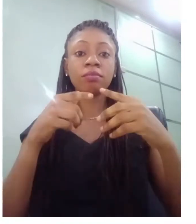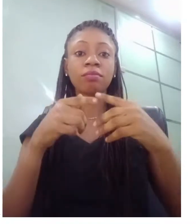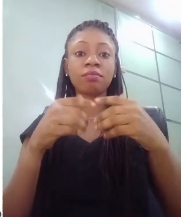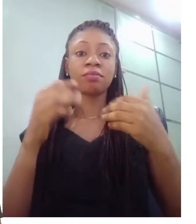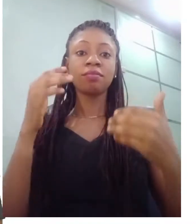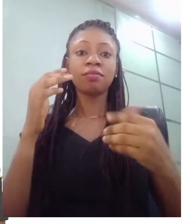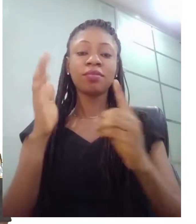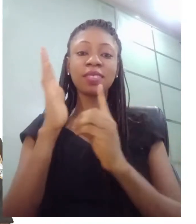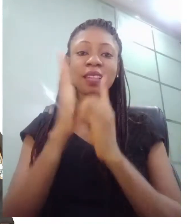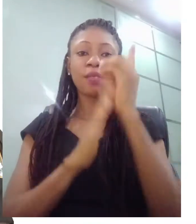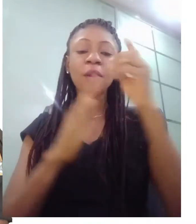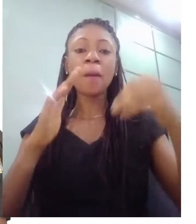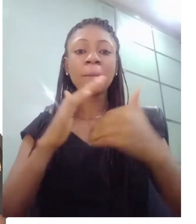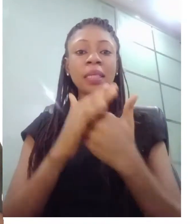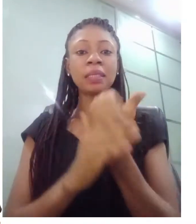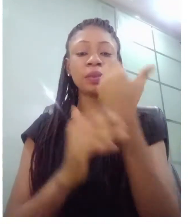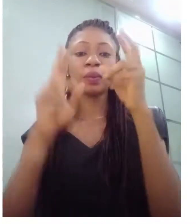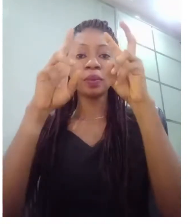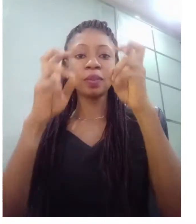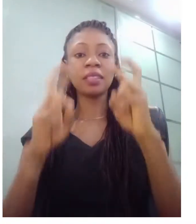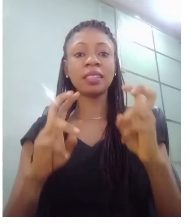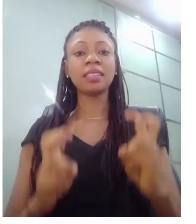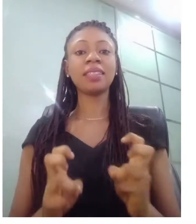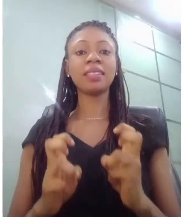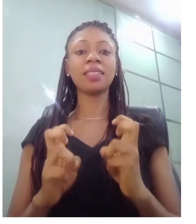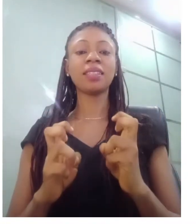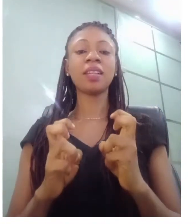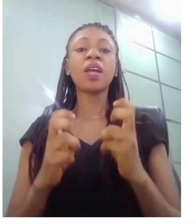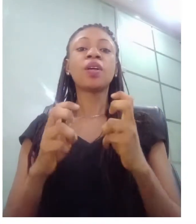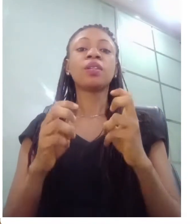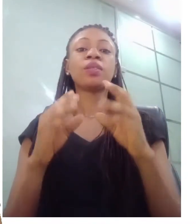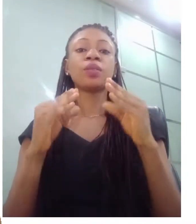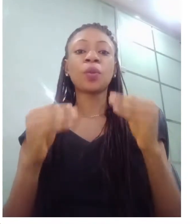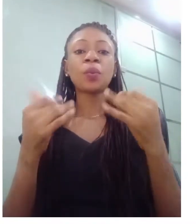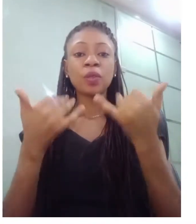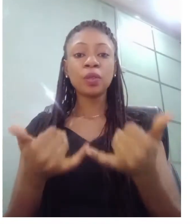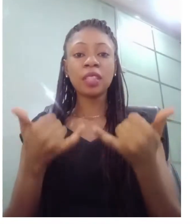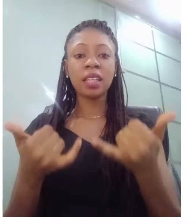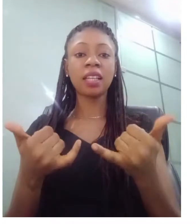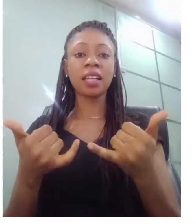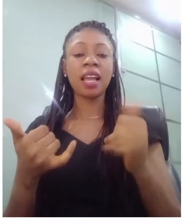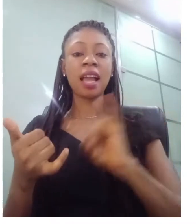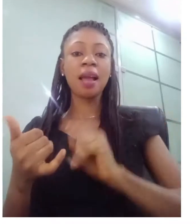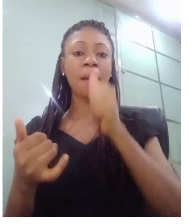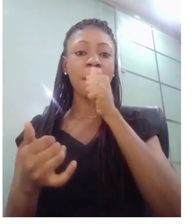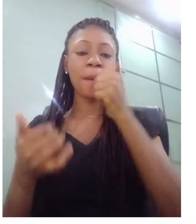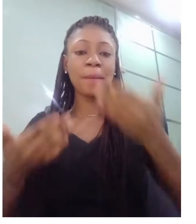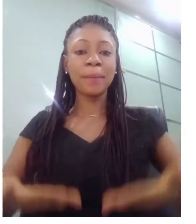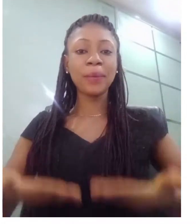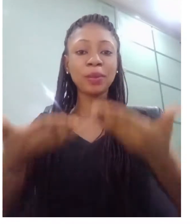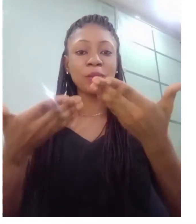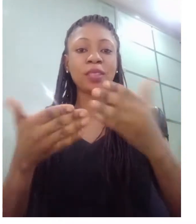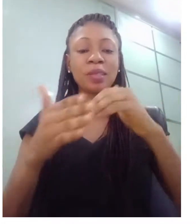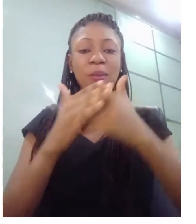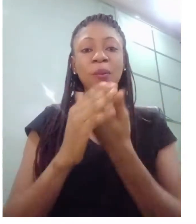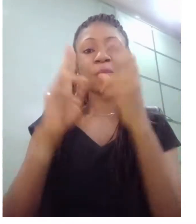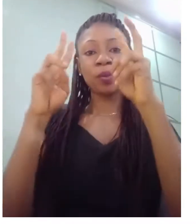today i'm introducing a new series and my topic